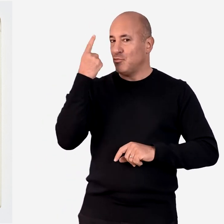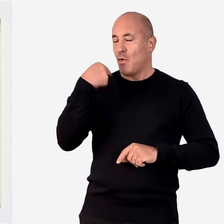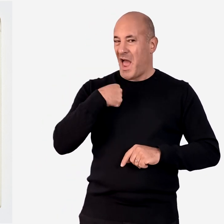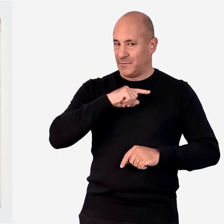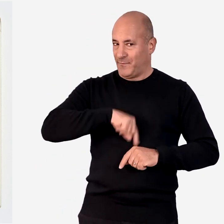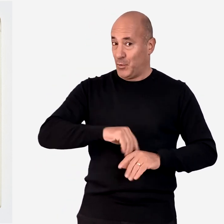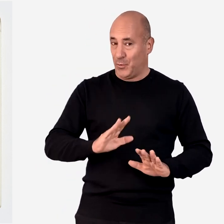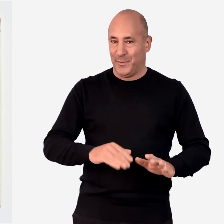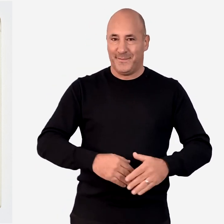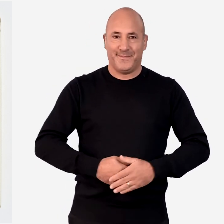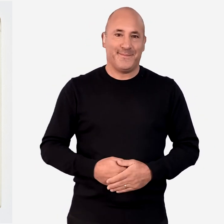I'm glad I didn't know that then.